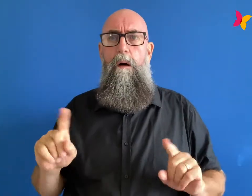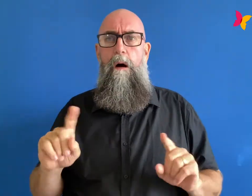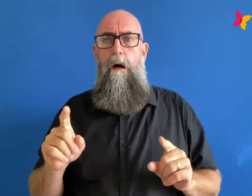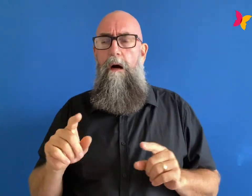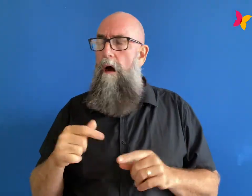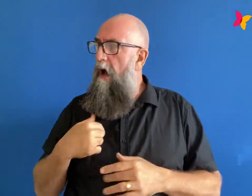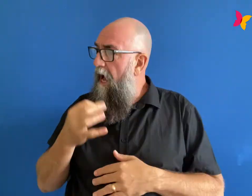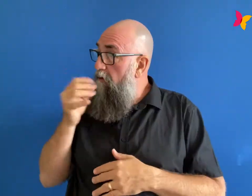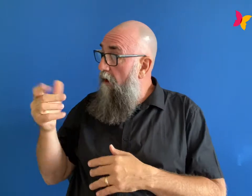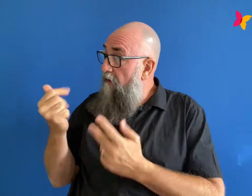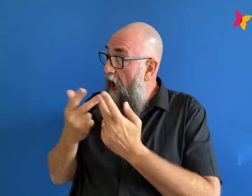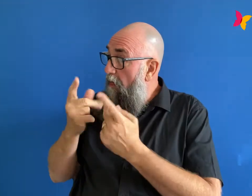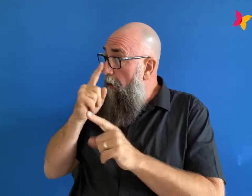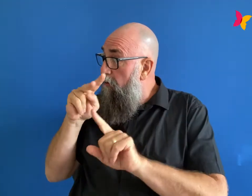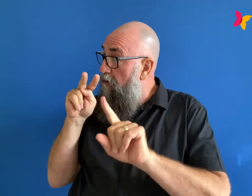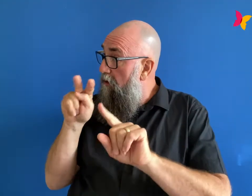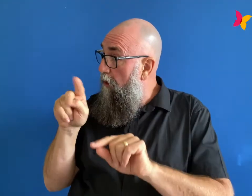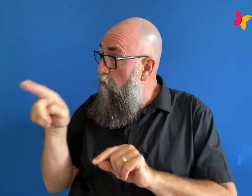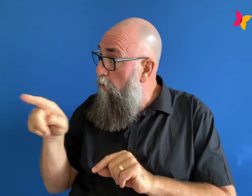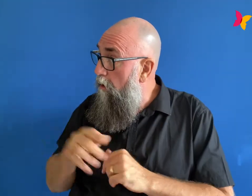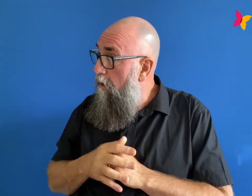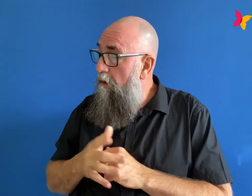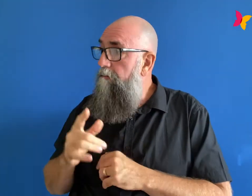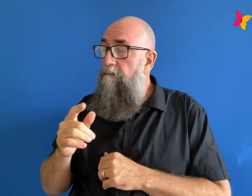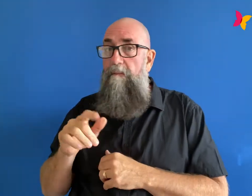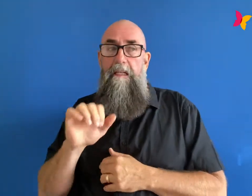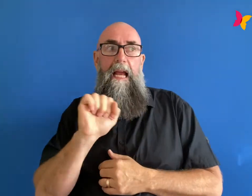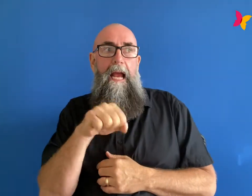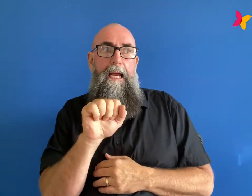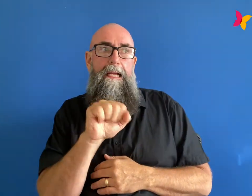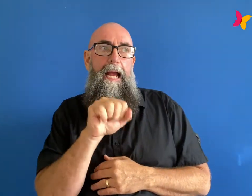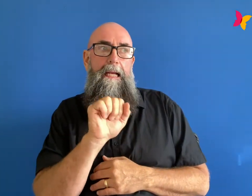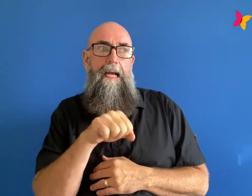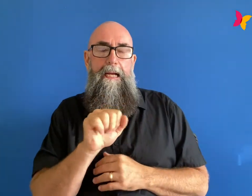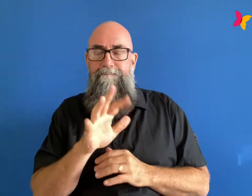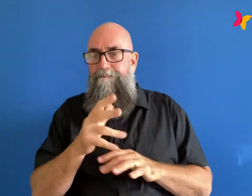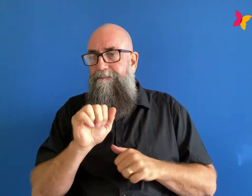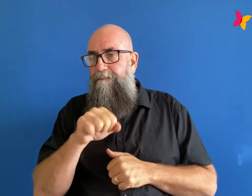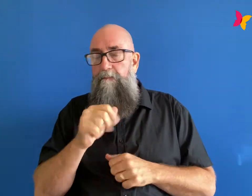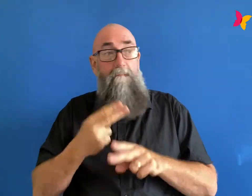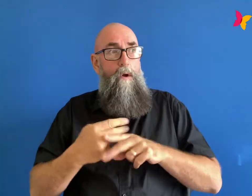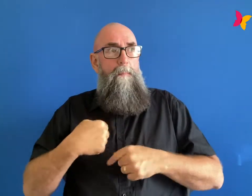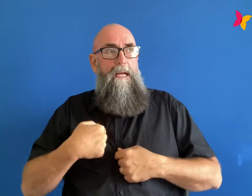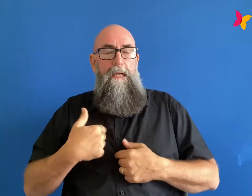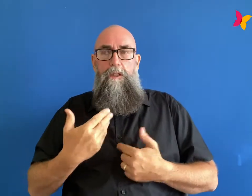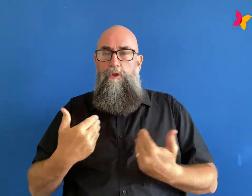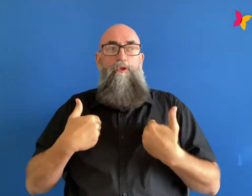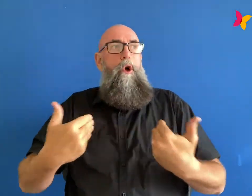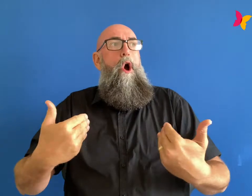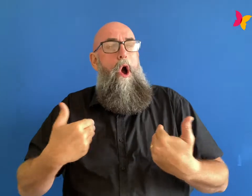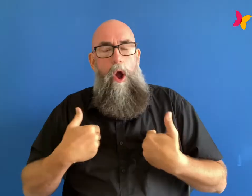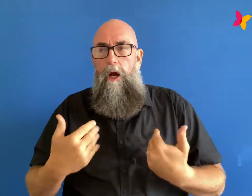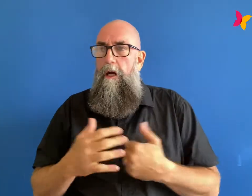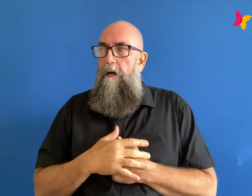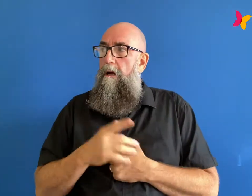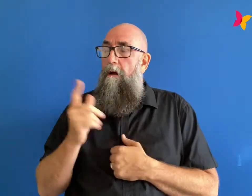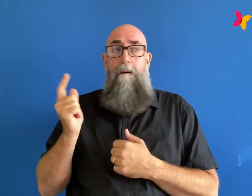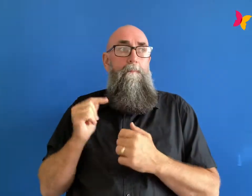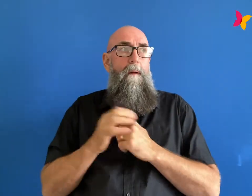around oh yeah yeah were other people shocked as well yeah for me yes they were because when you're known as being a performing arts